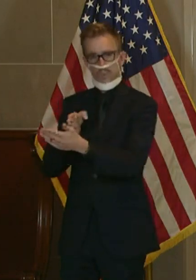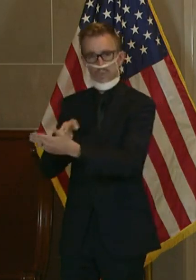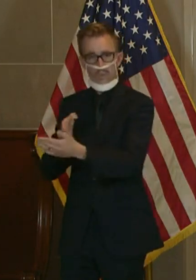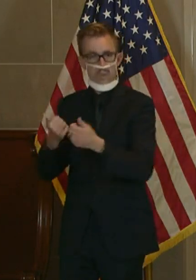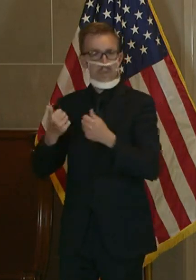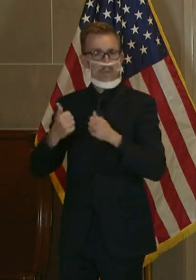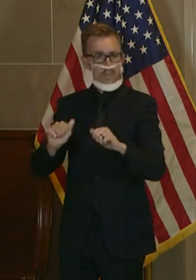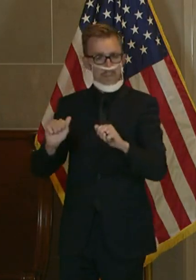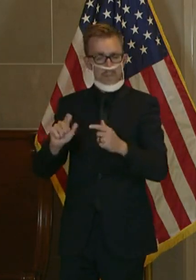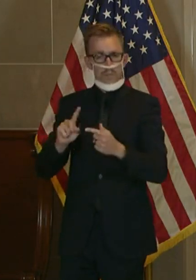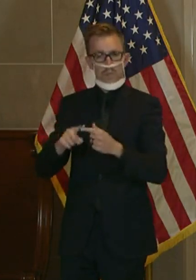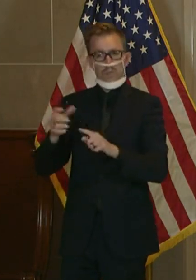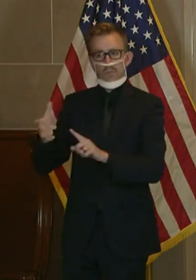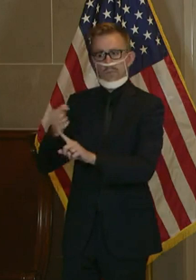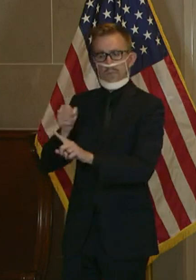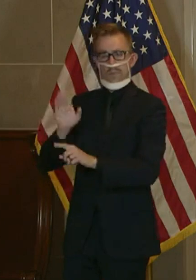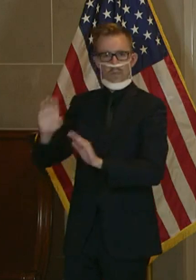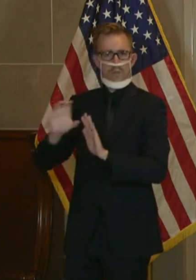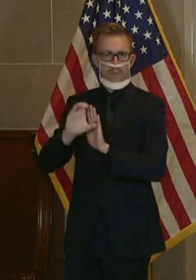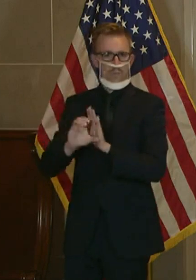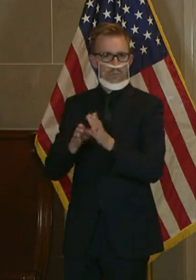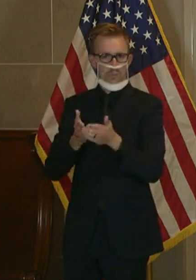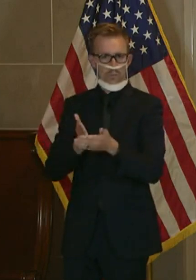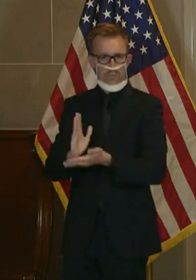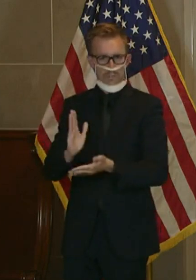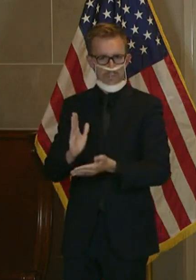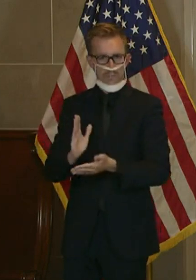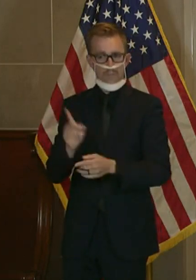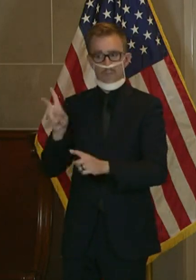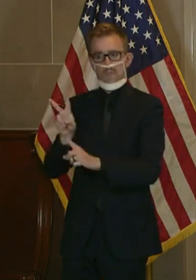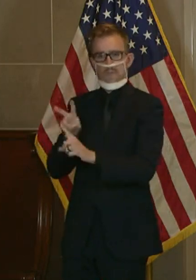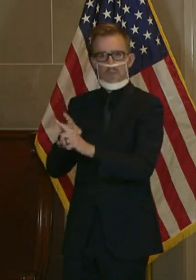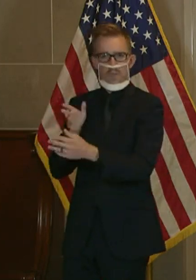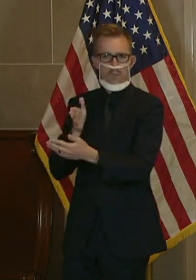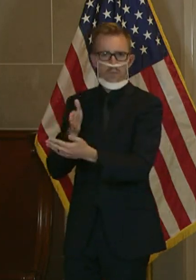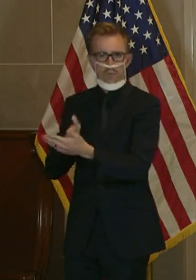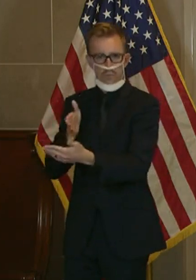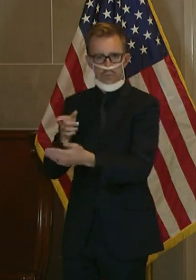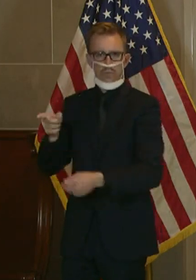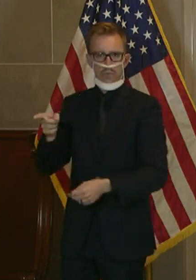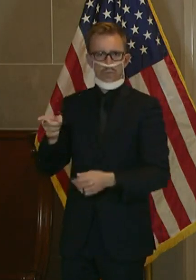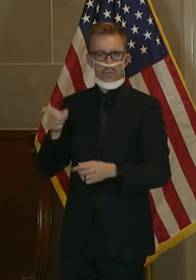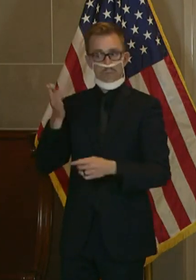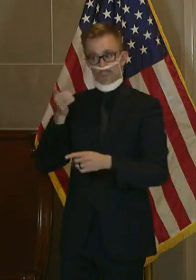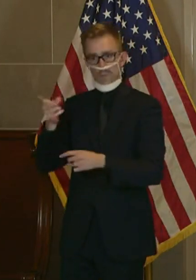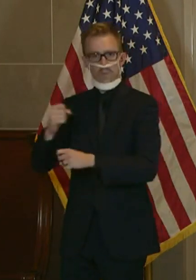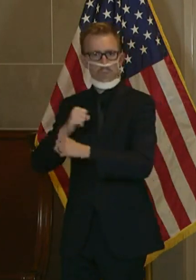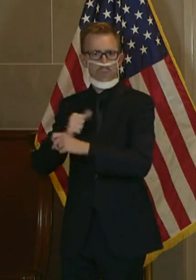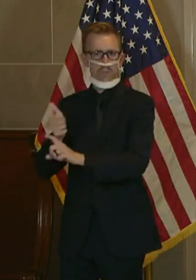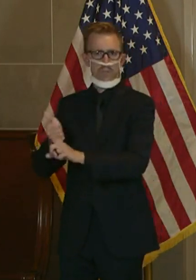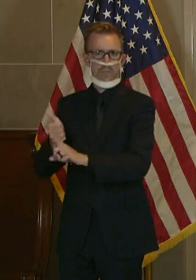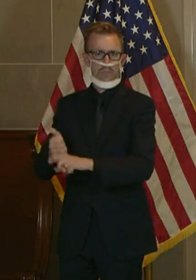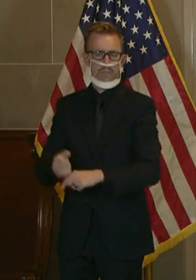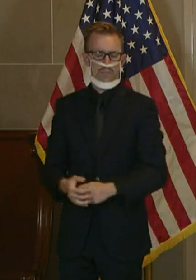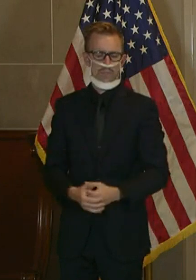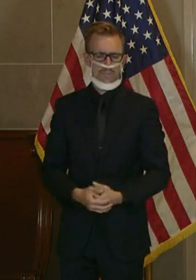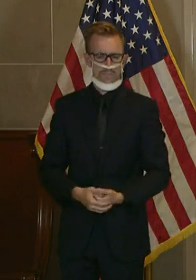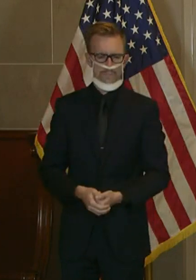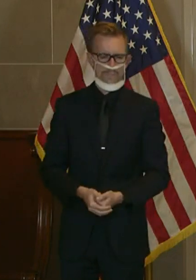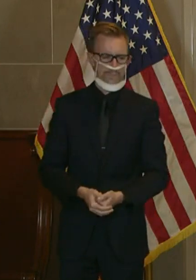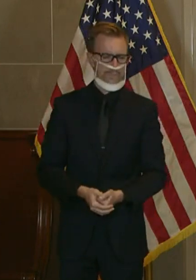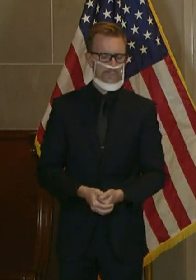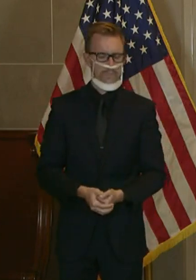to take their constitutional rights away by filing charges against them for protecting their property. In Missouri,